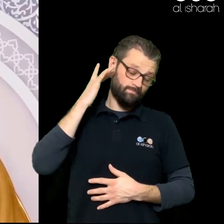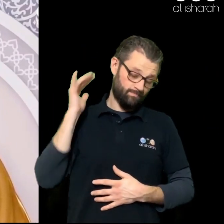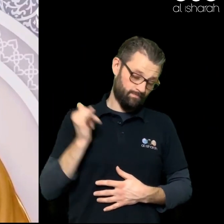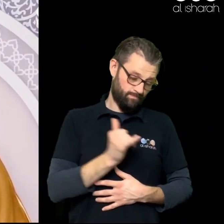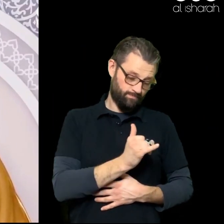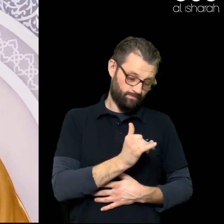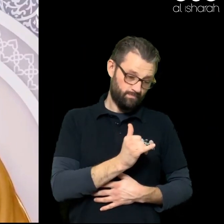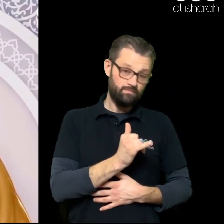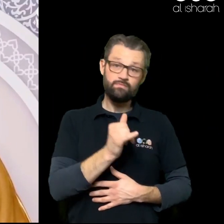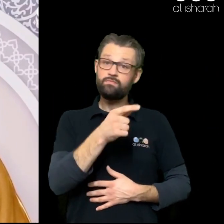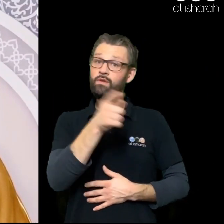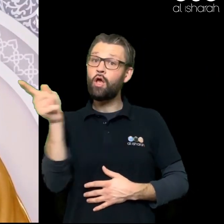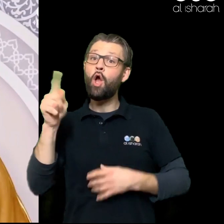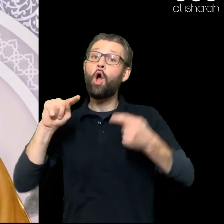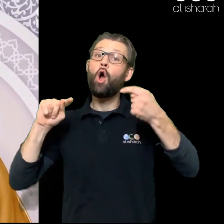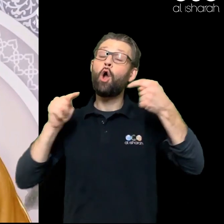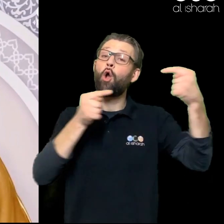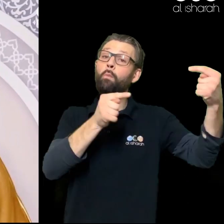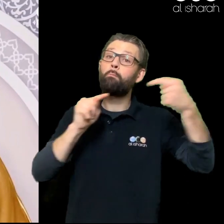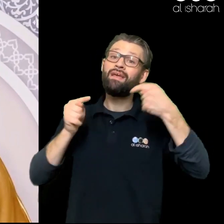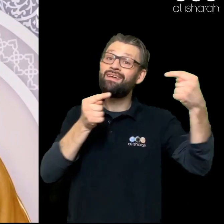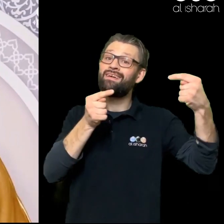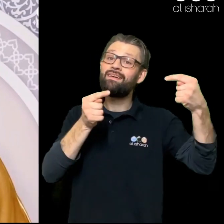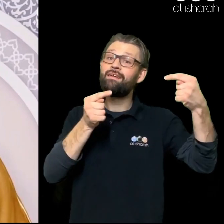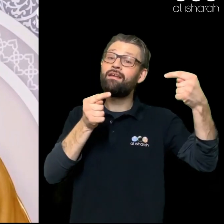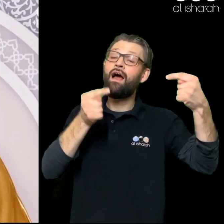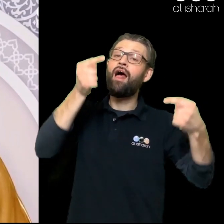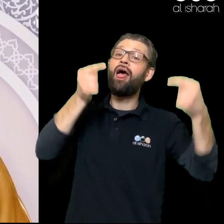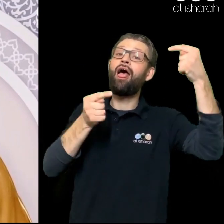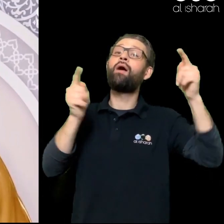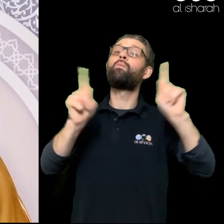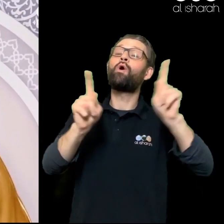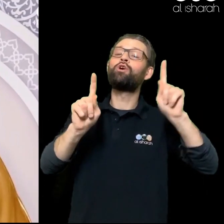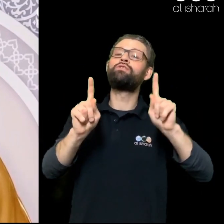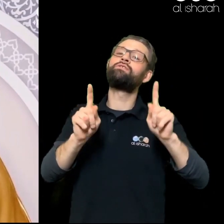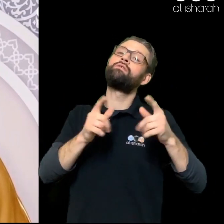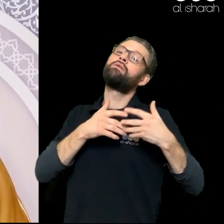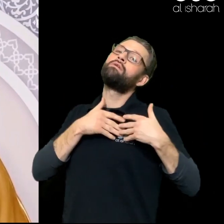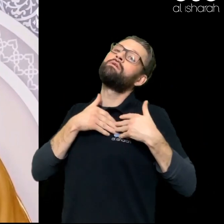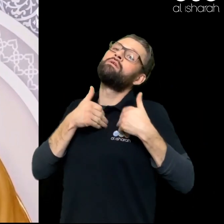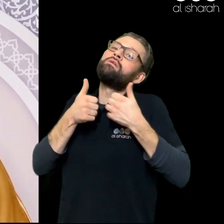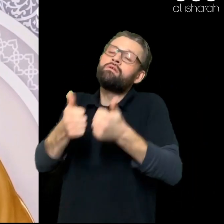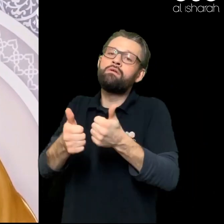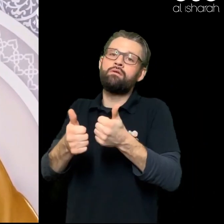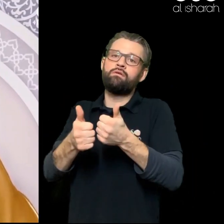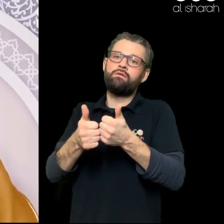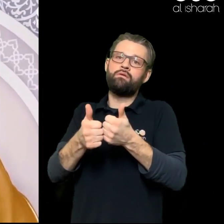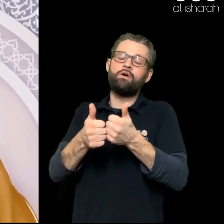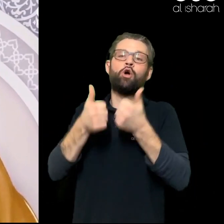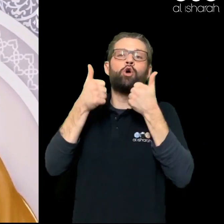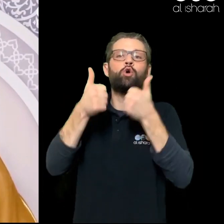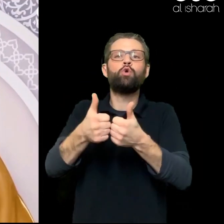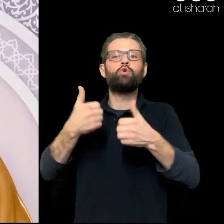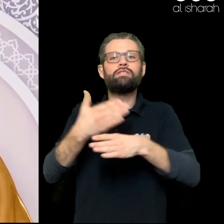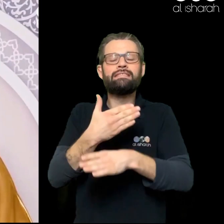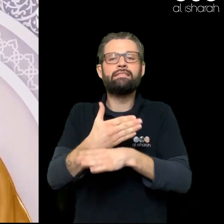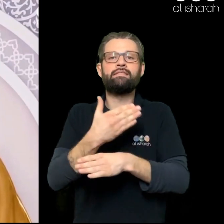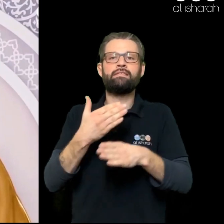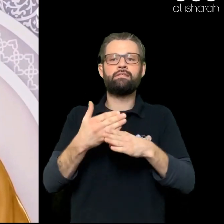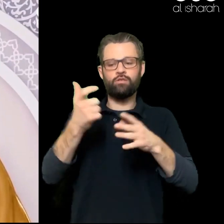speaking about Paradise He says Those who